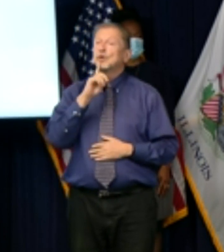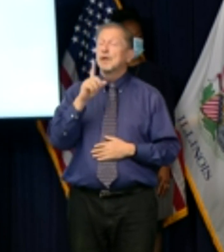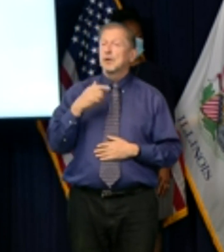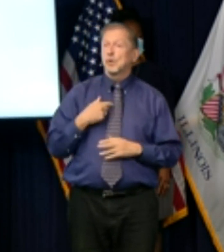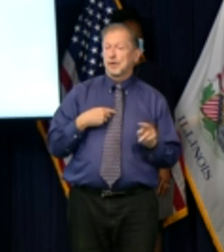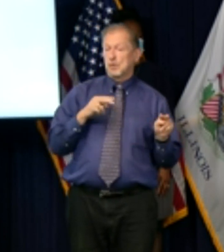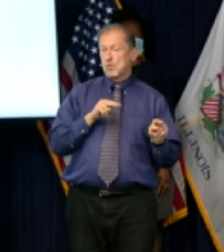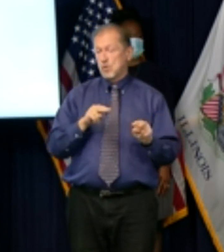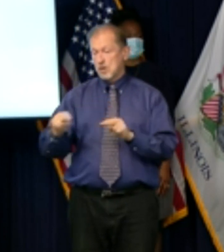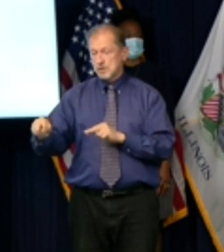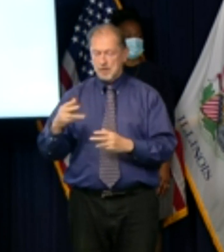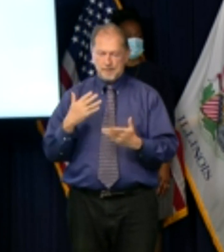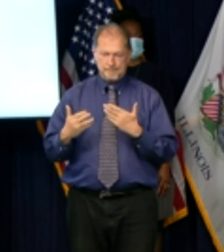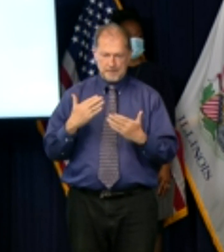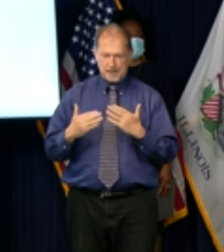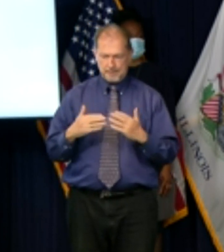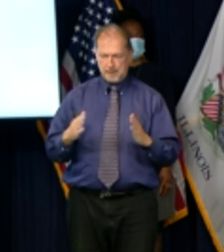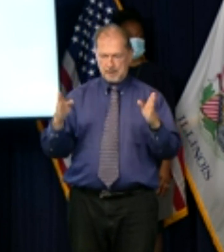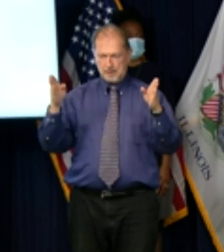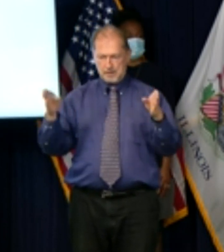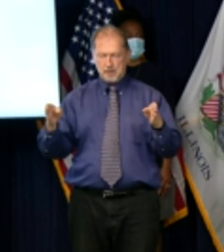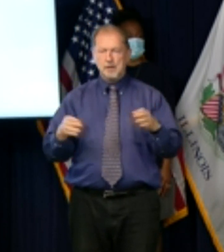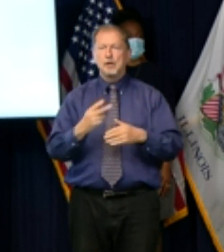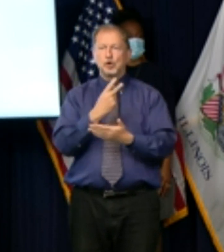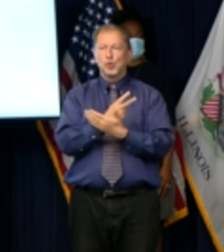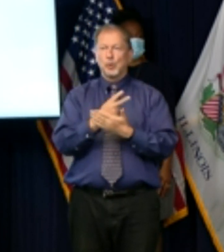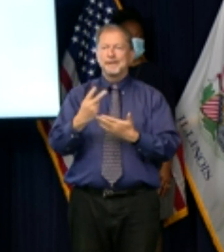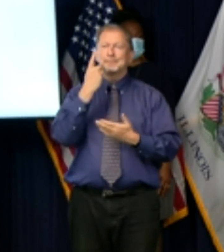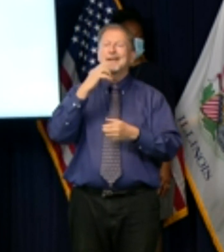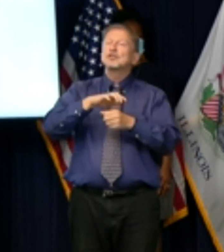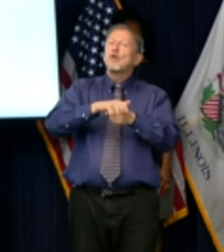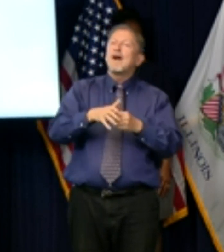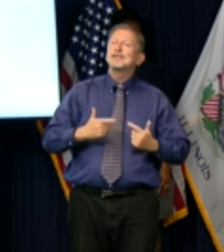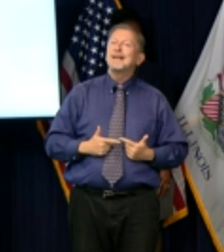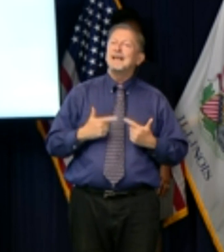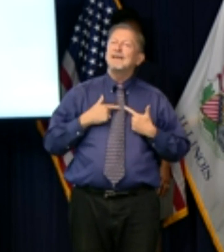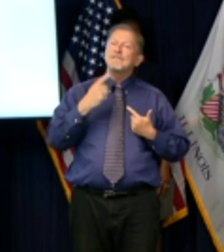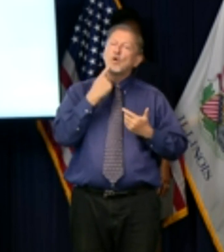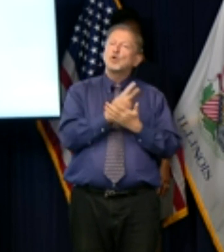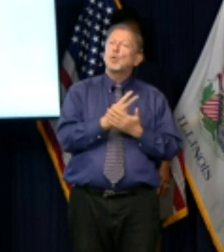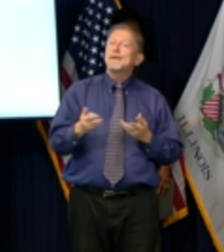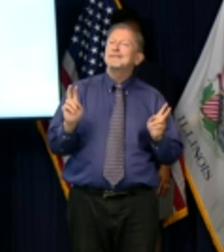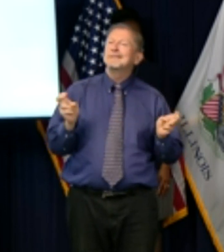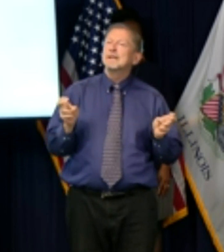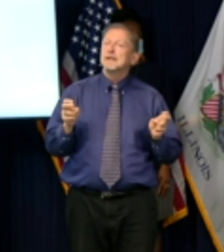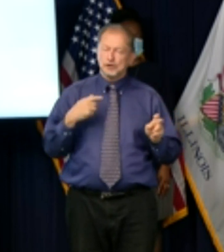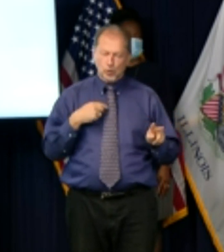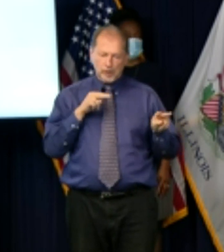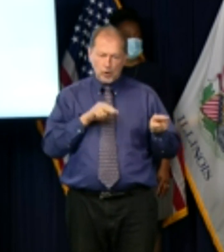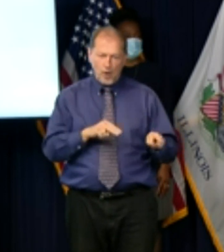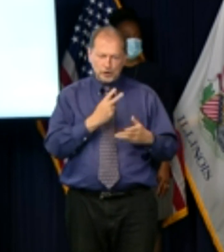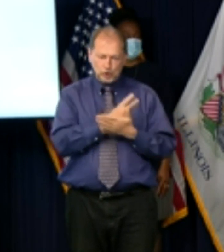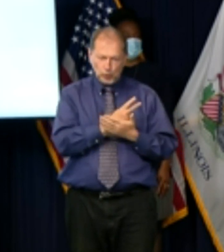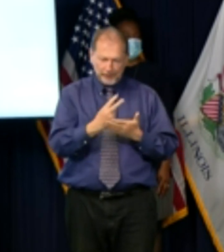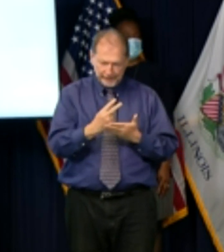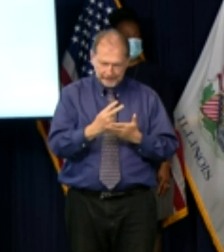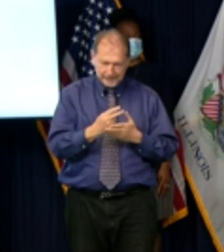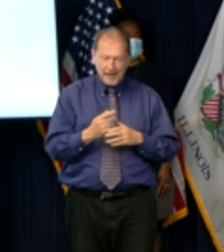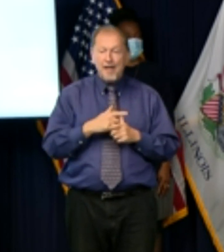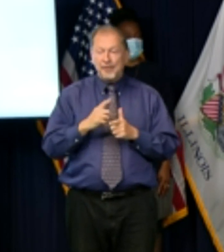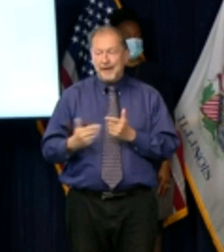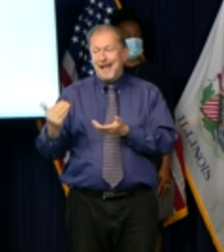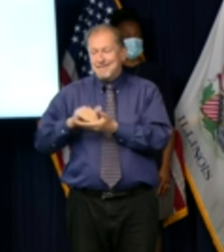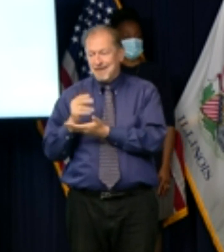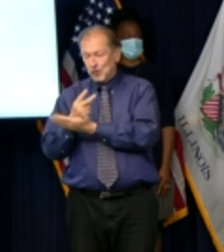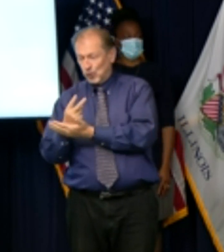least one incubation period which is two weeks and really we're going to be watching them over two incubation periods because then you really hopefully will see the